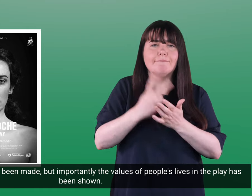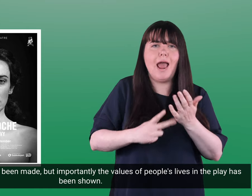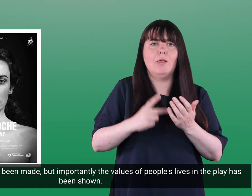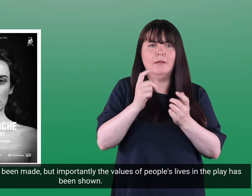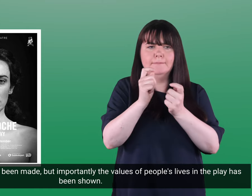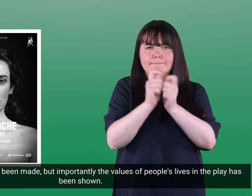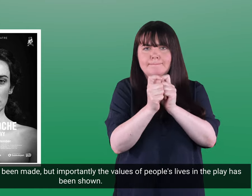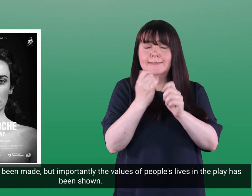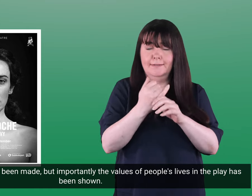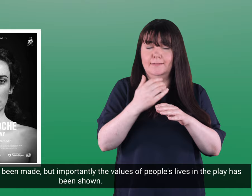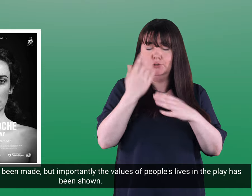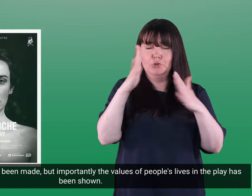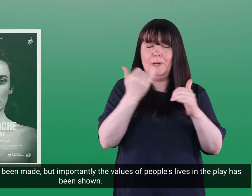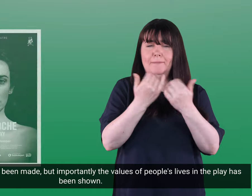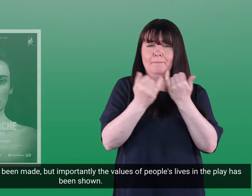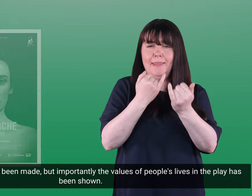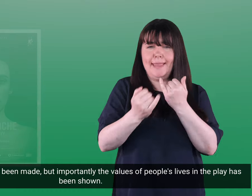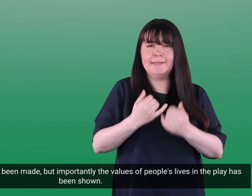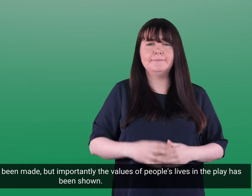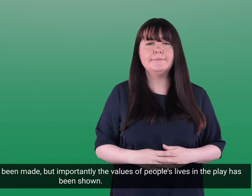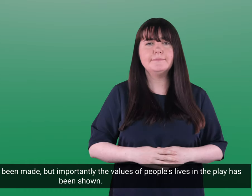the values of people's lives in the play has been shown.